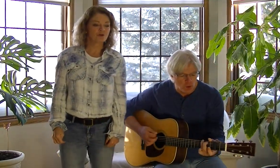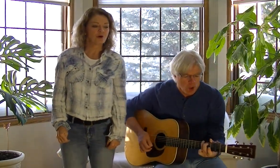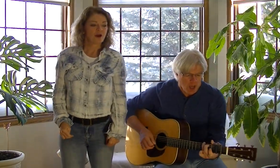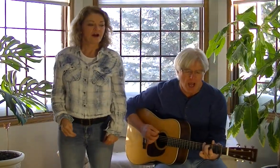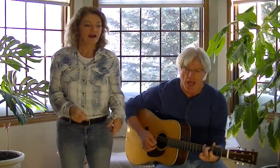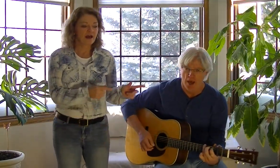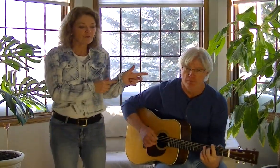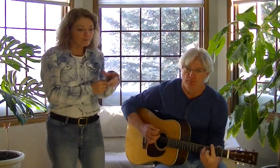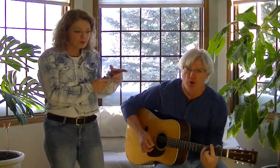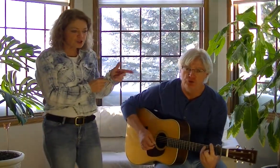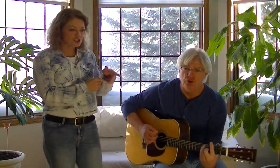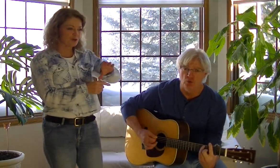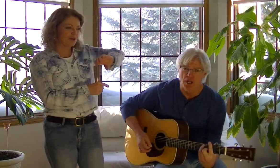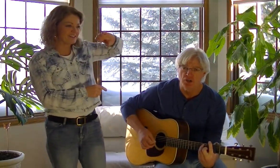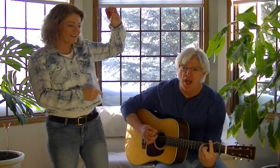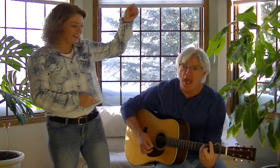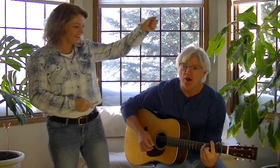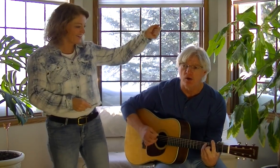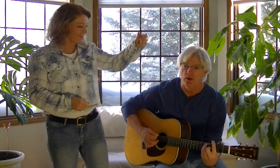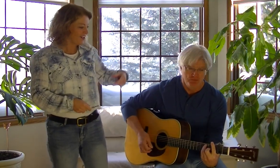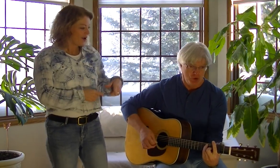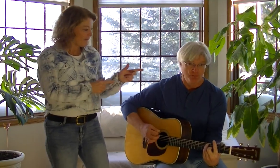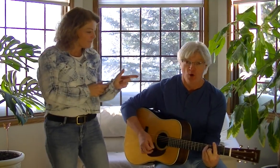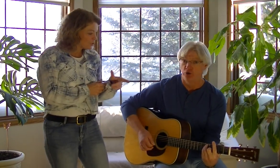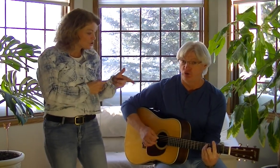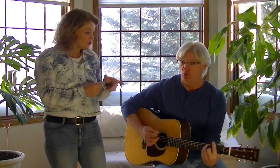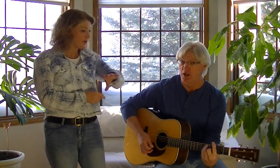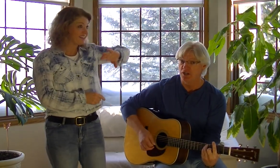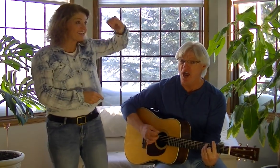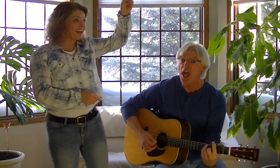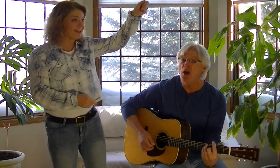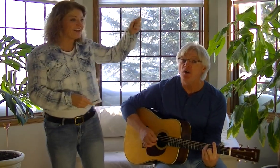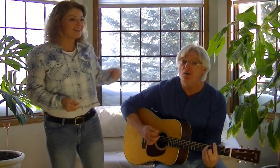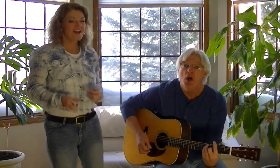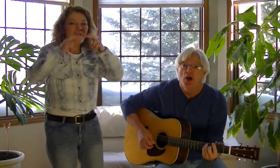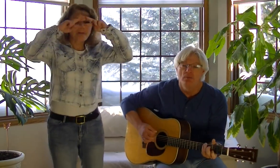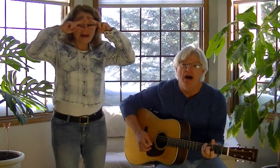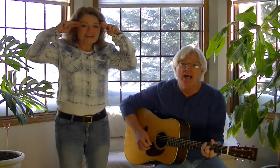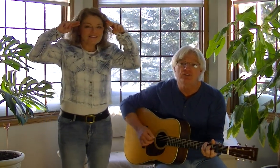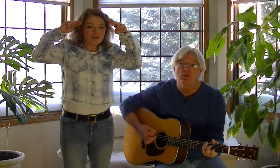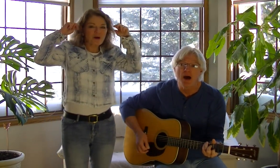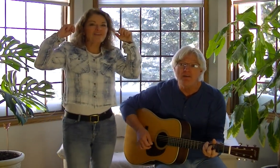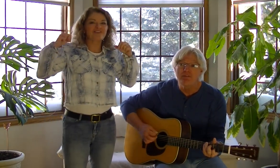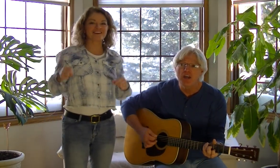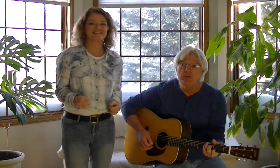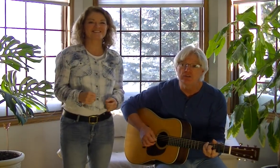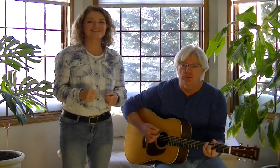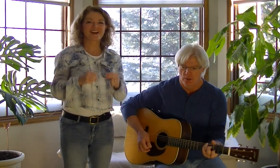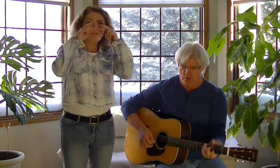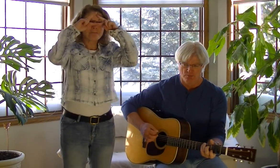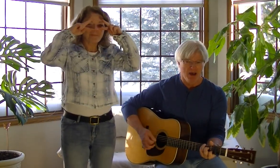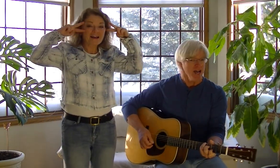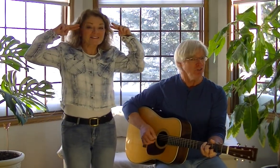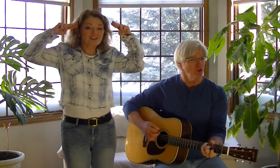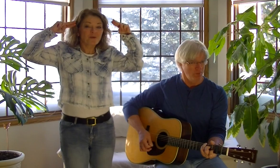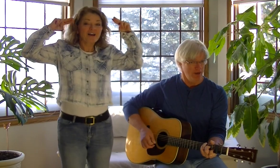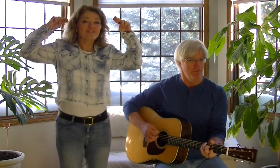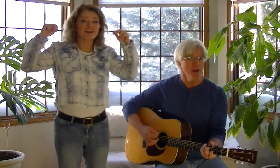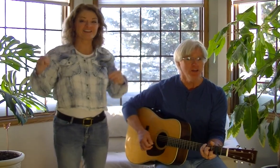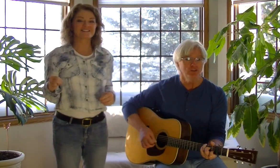I have a bushy ring tail. A bushy ring tail. A mask on my face. A mask on my face.